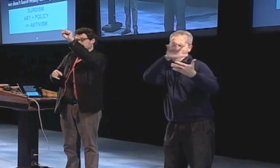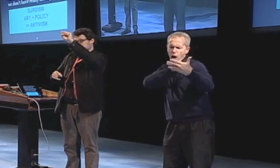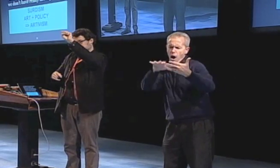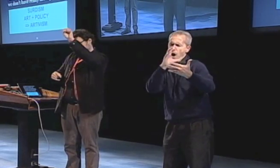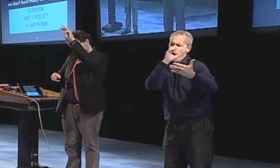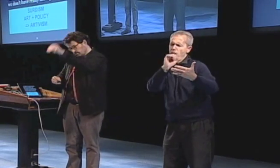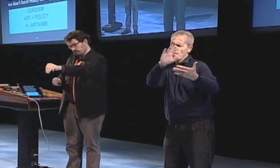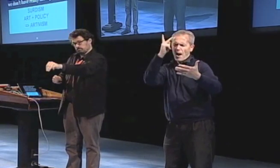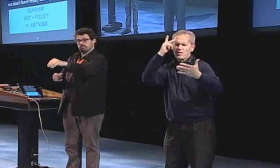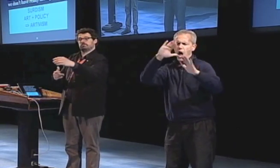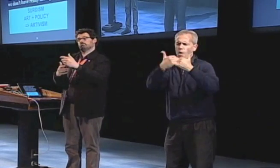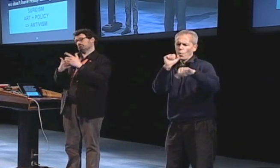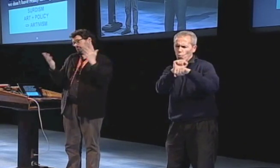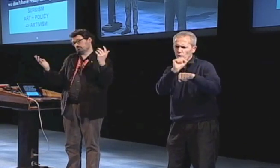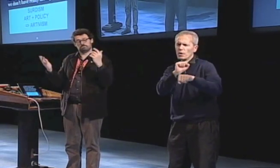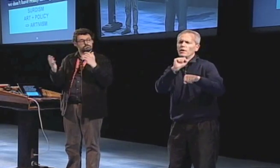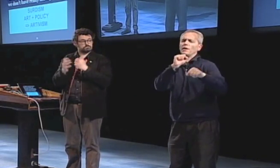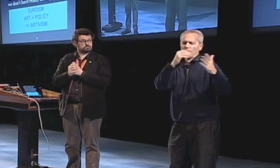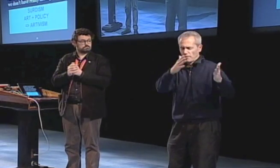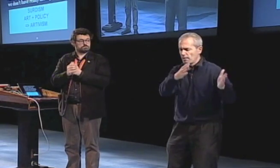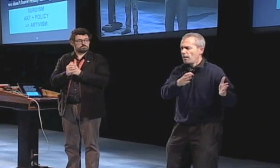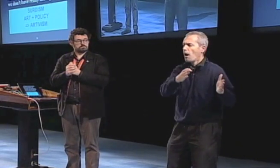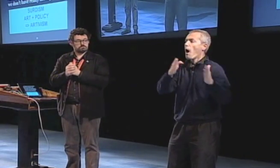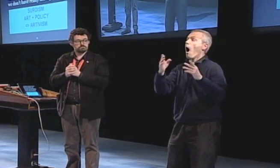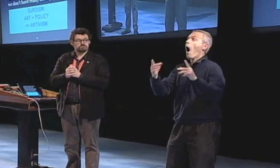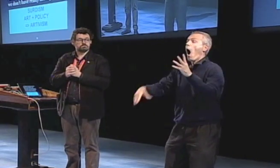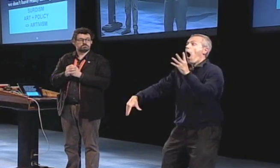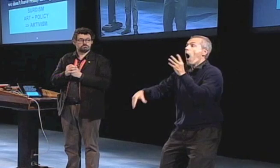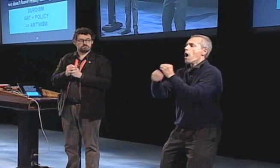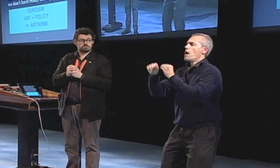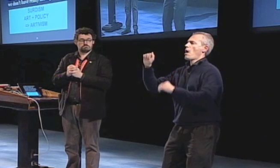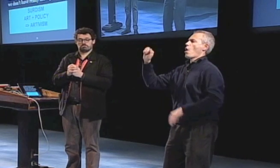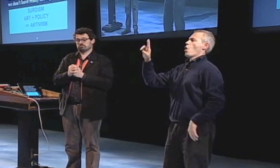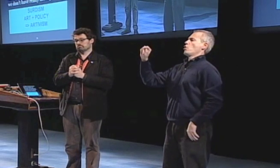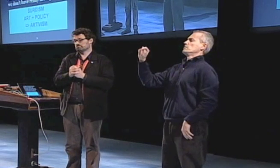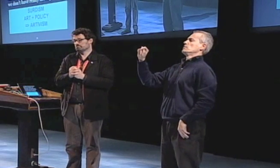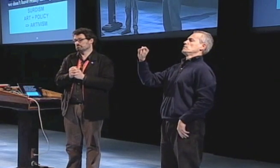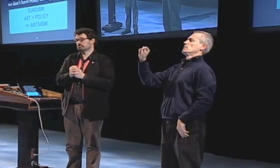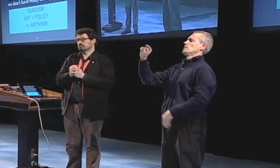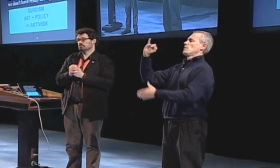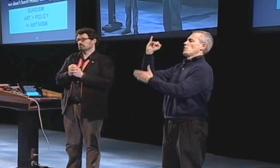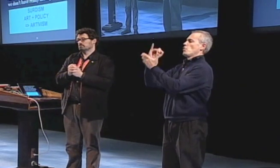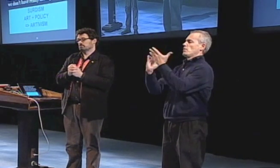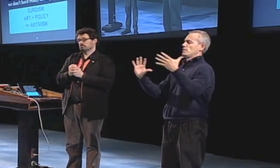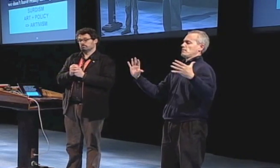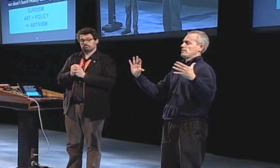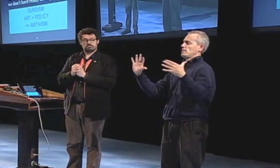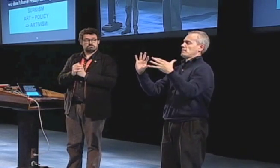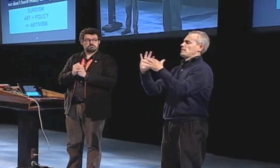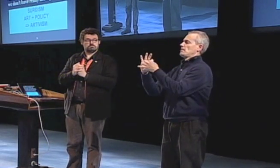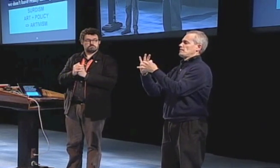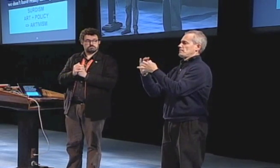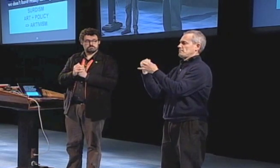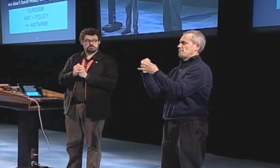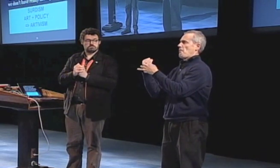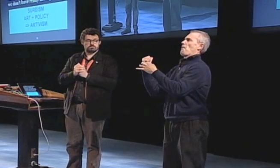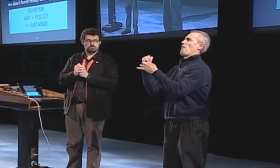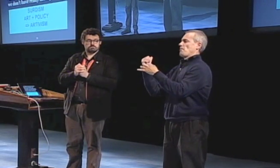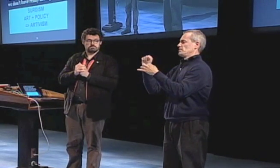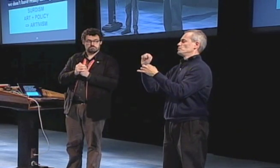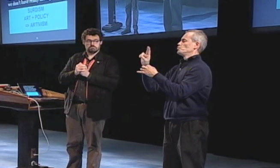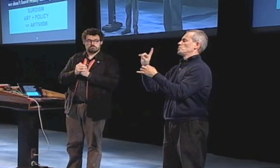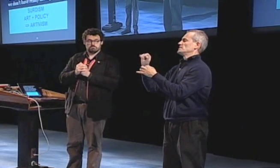I enjoy politics I like reading about it I like learning about it but when you add art to politics